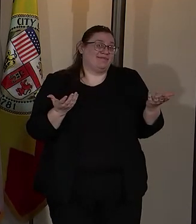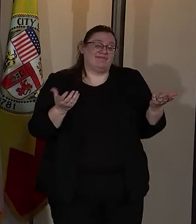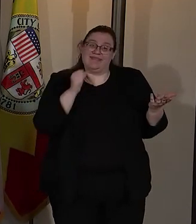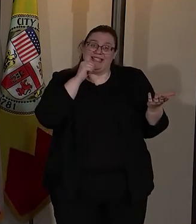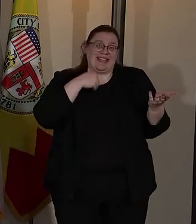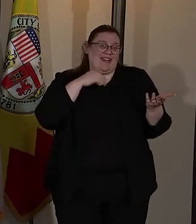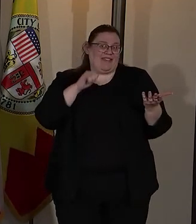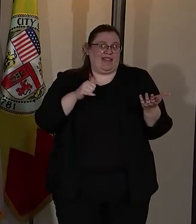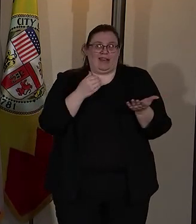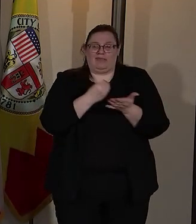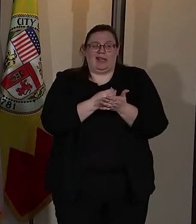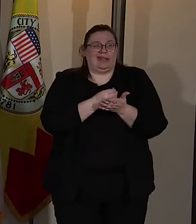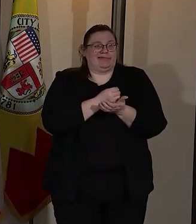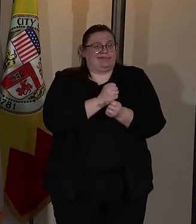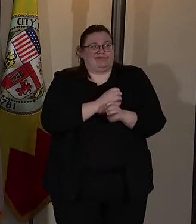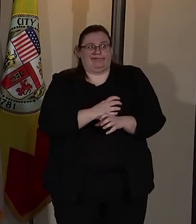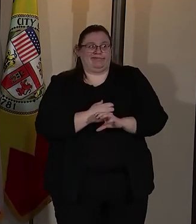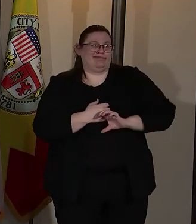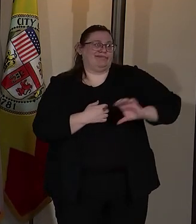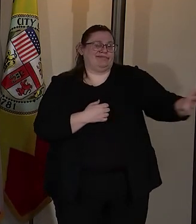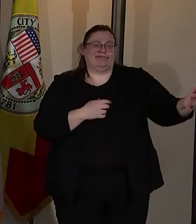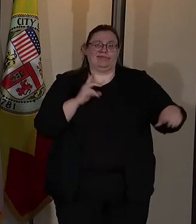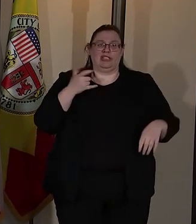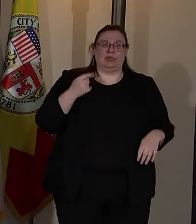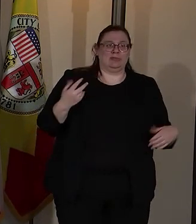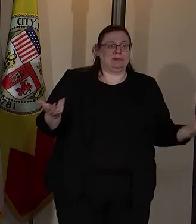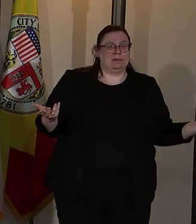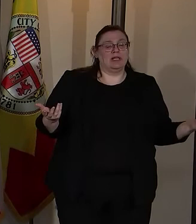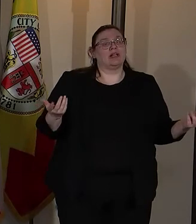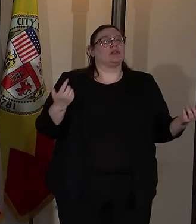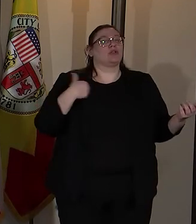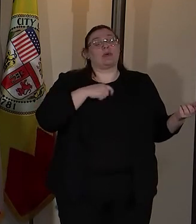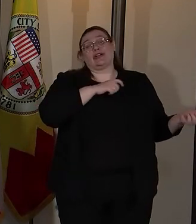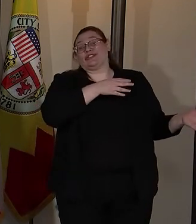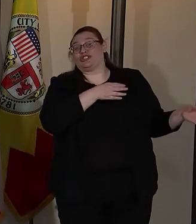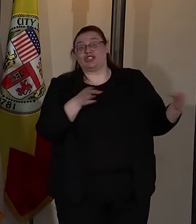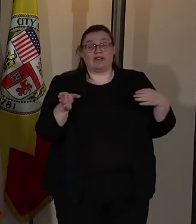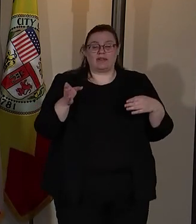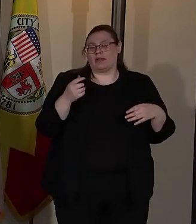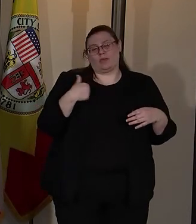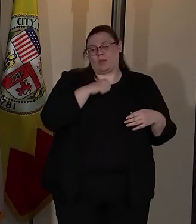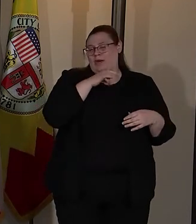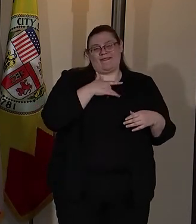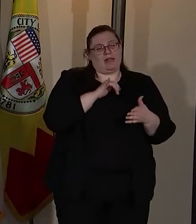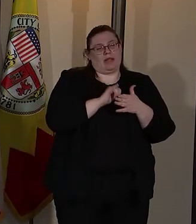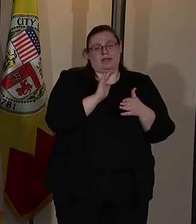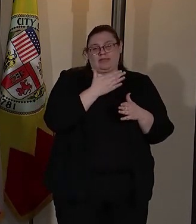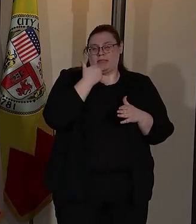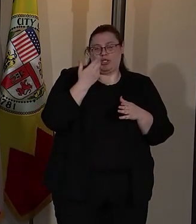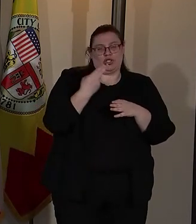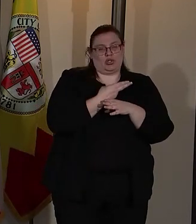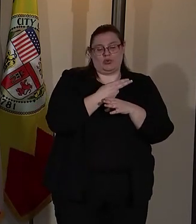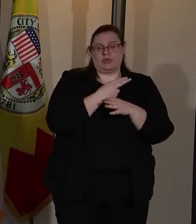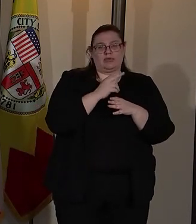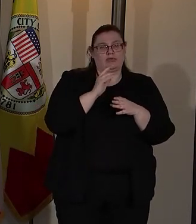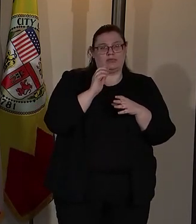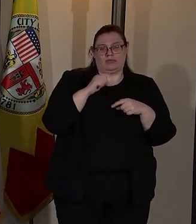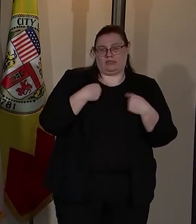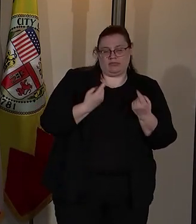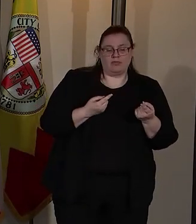that money to provide this department. And so we're shifting also because we don't think that's the best use of overtime.